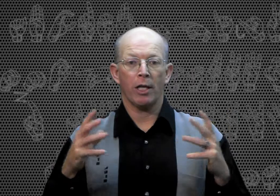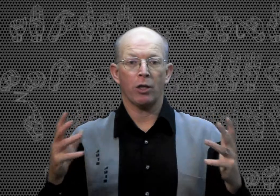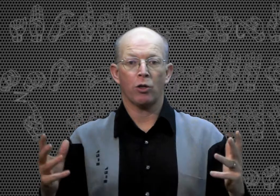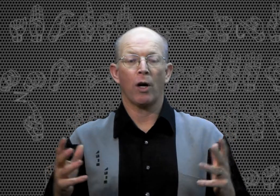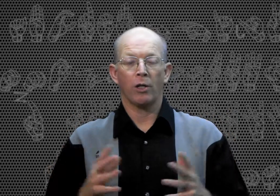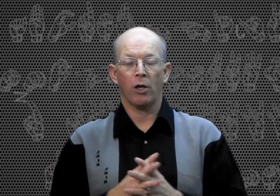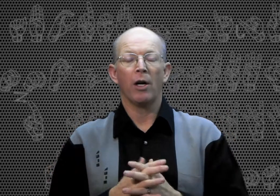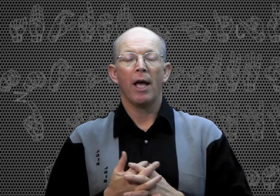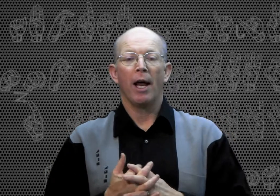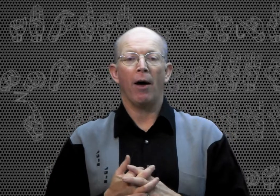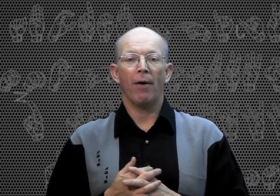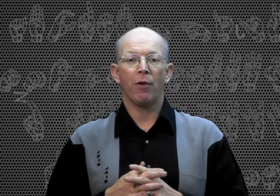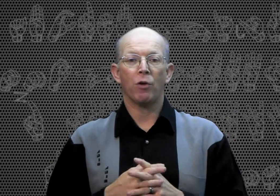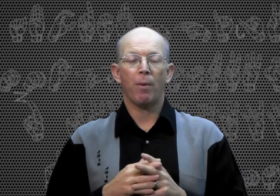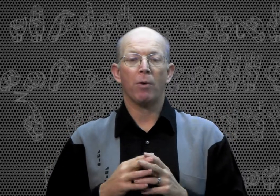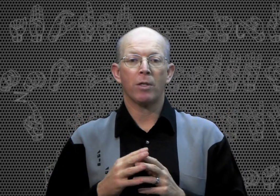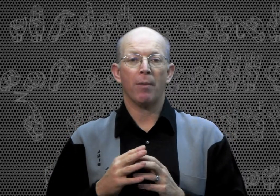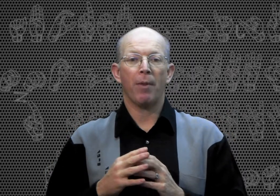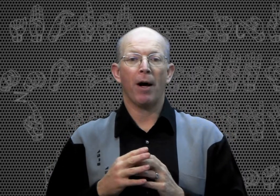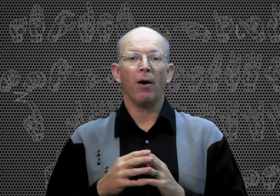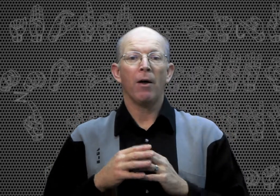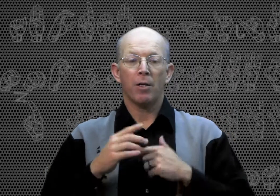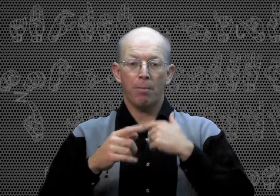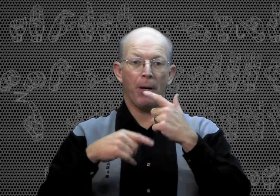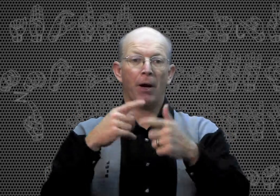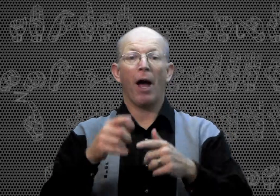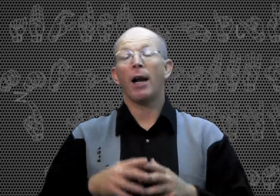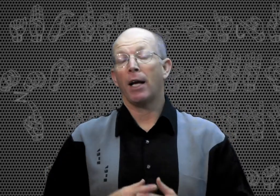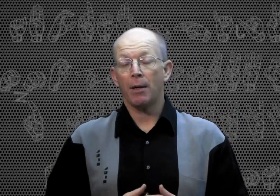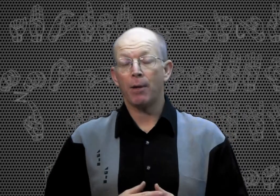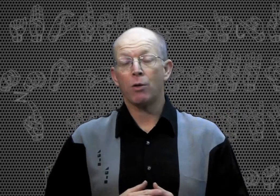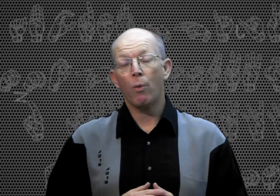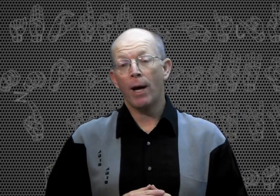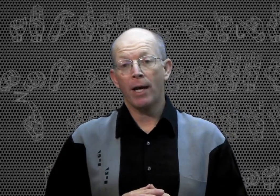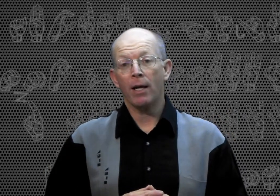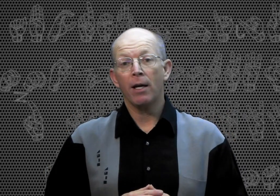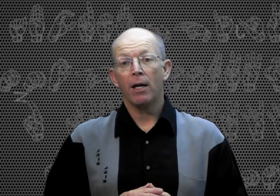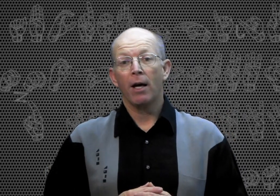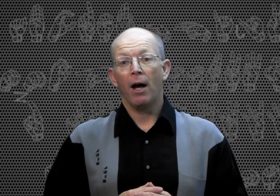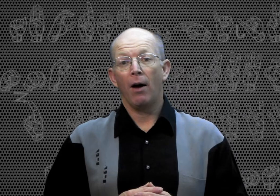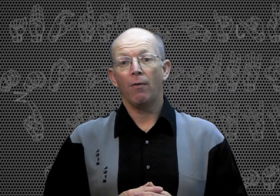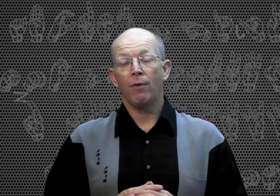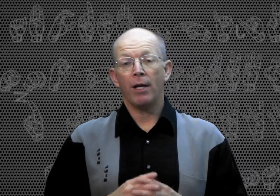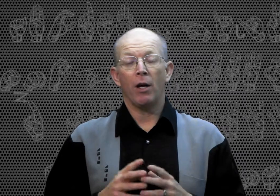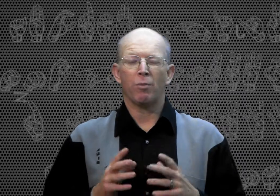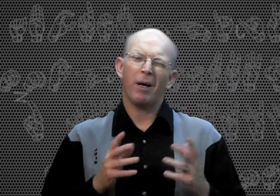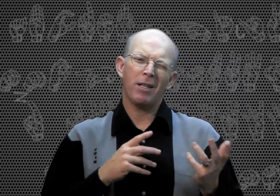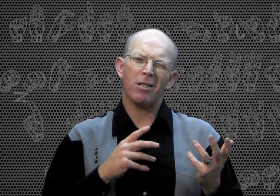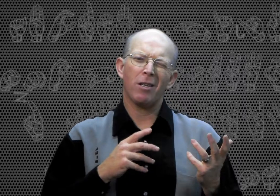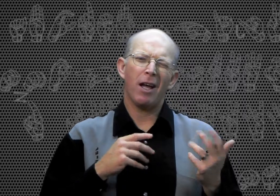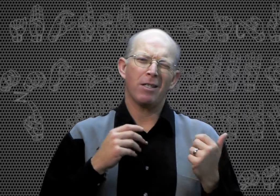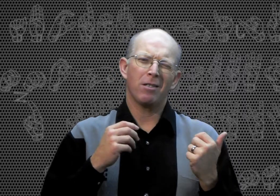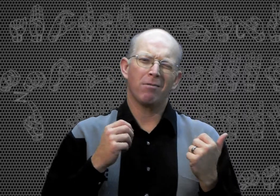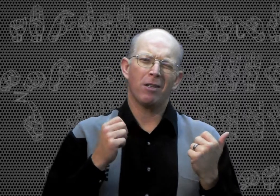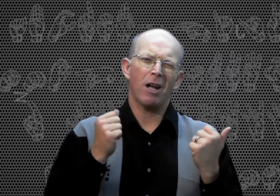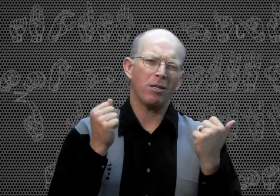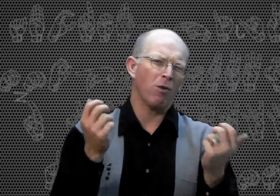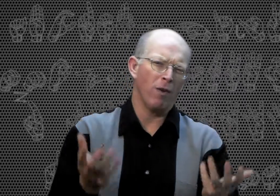sentence structure. And I'll have those posts up there periodically between videos because they're not so